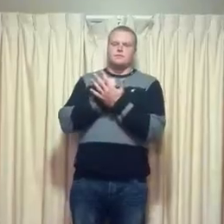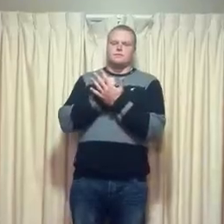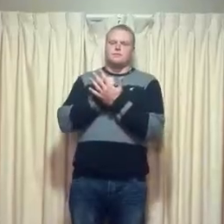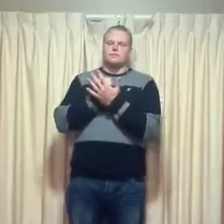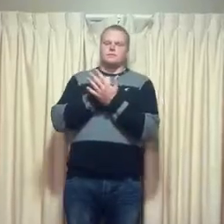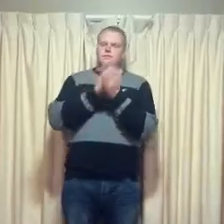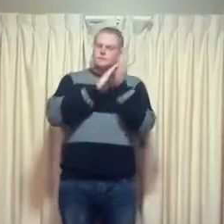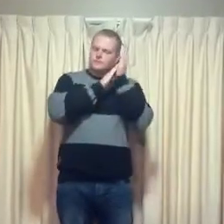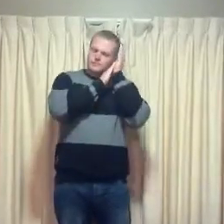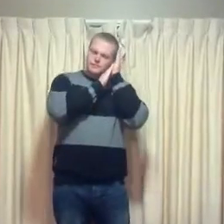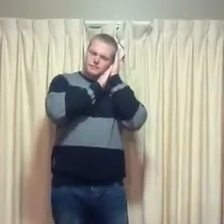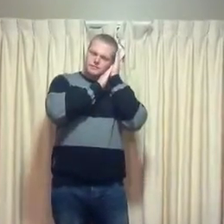bear.